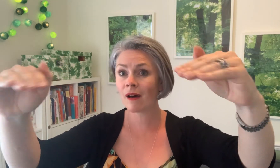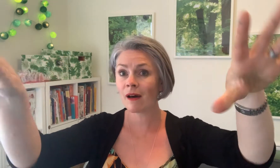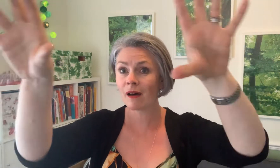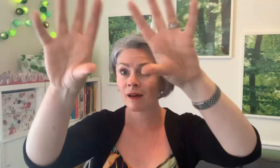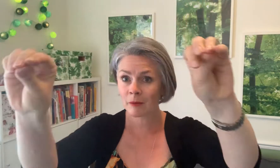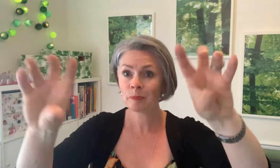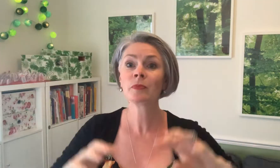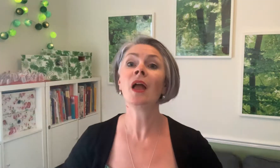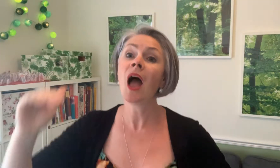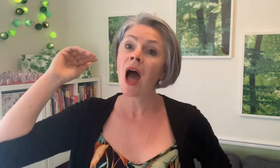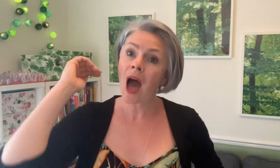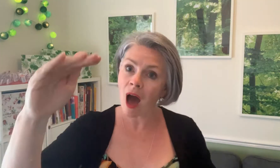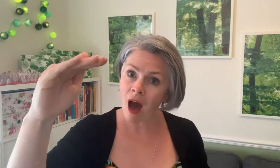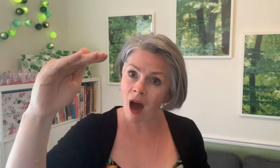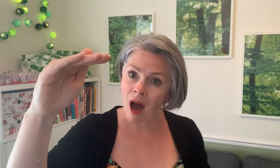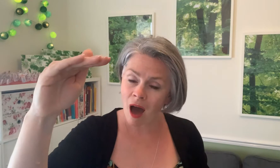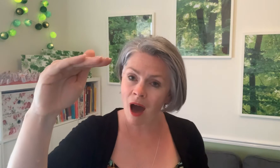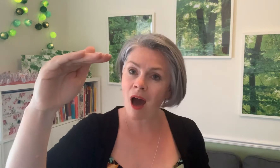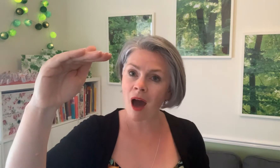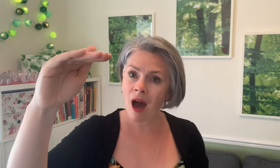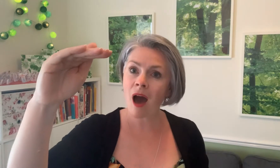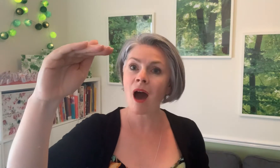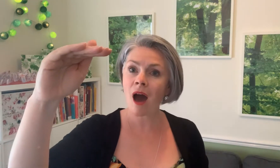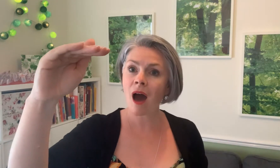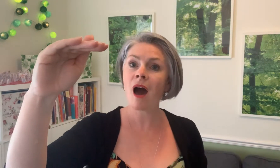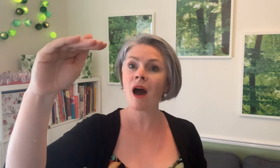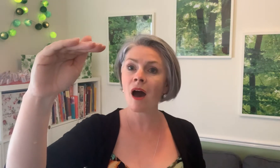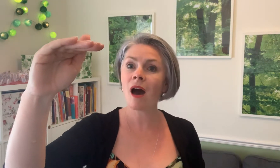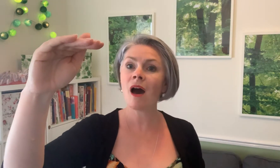On On